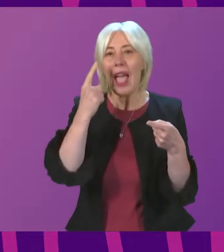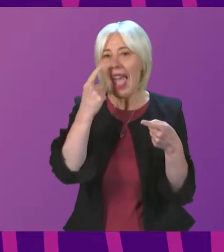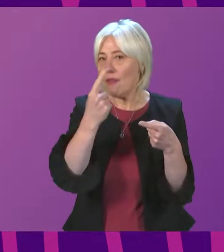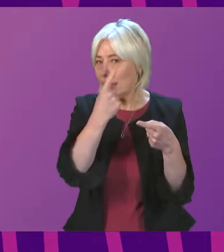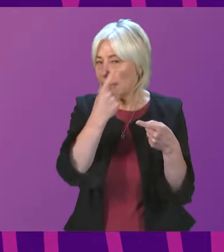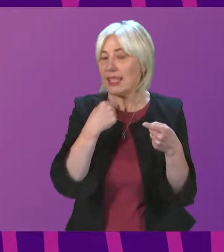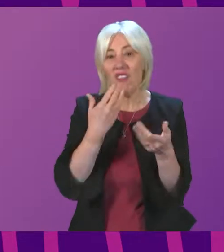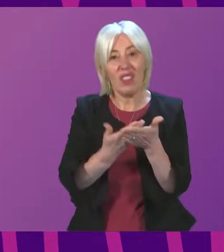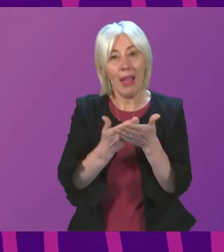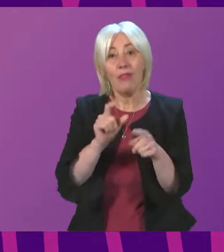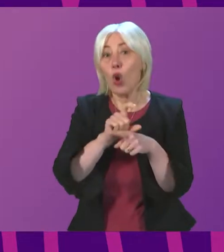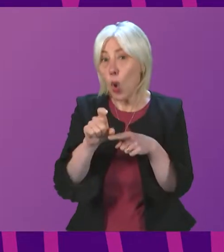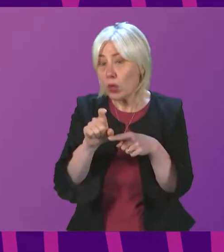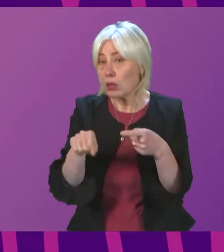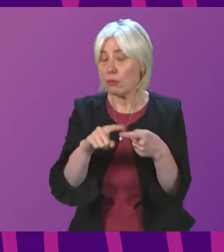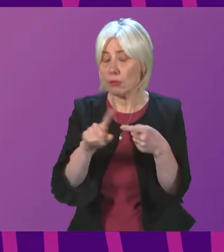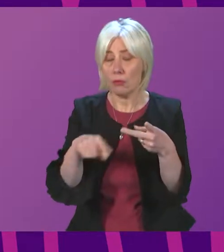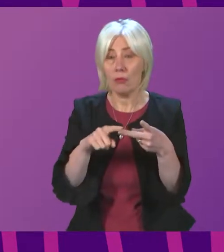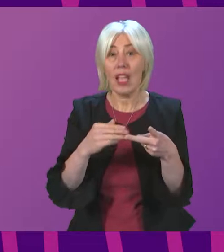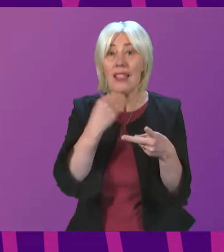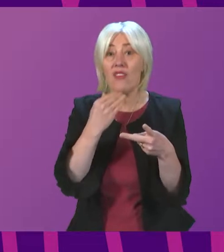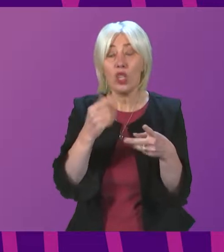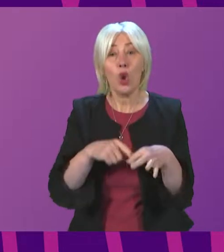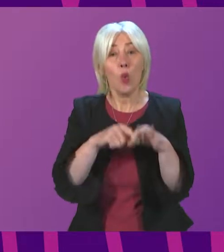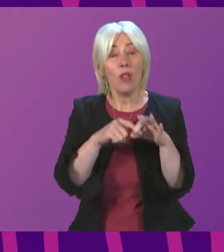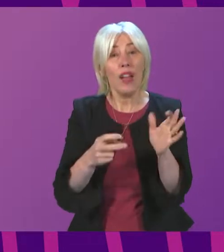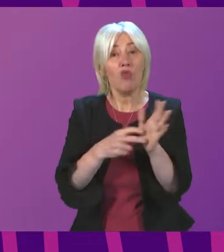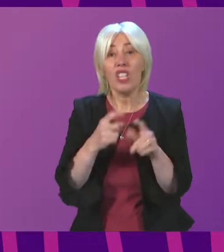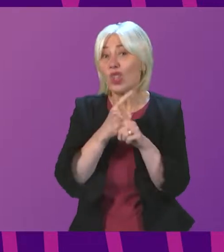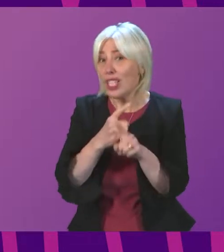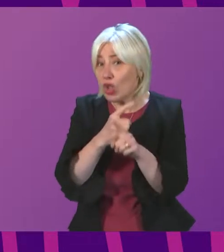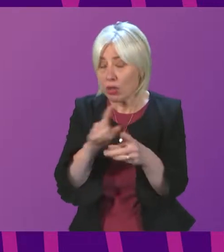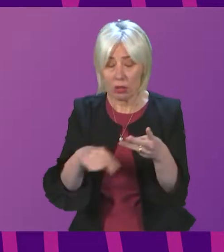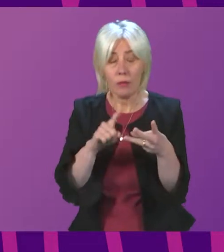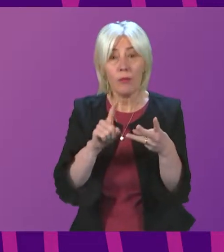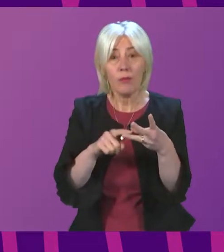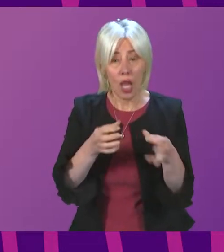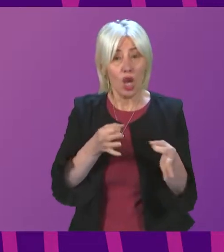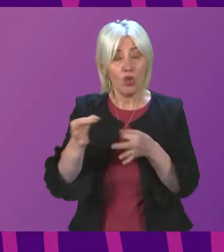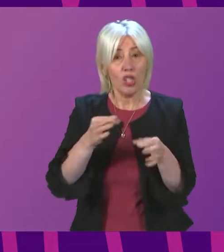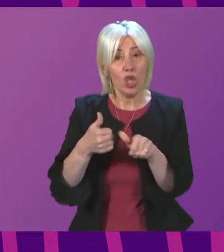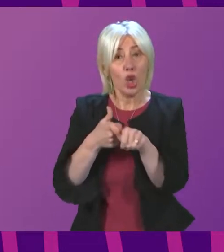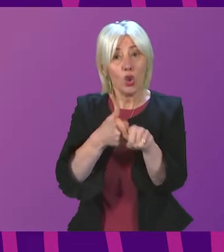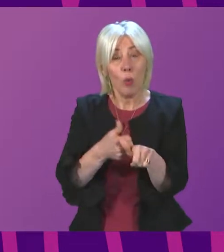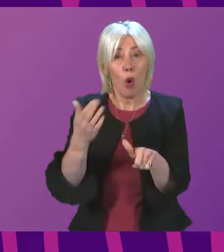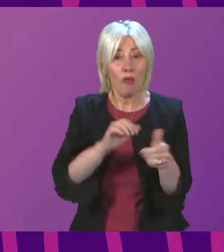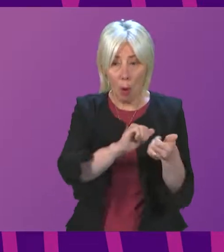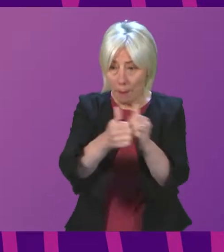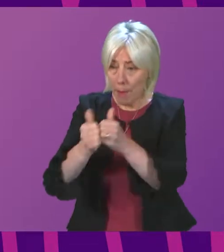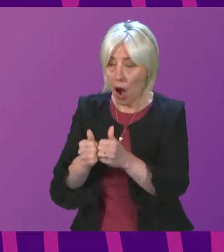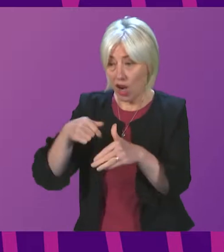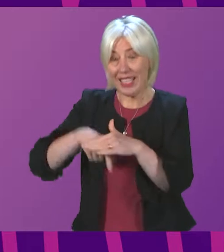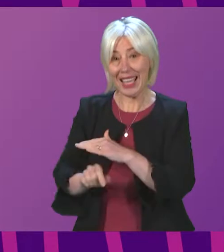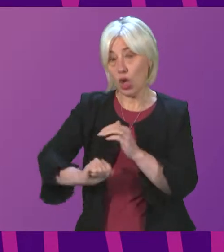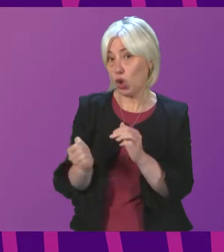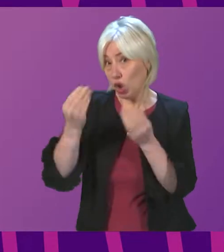of demand for a course sufficient qualified and registered teachers strategic support from a range of partners from